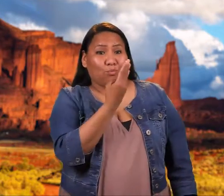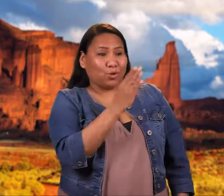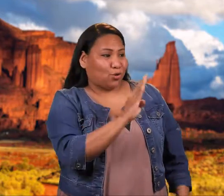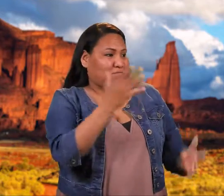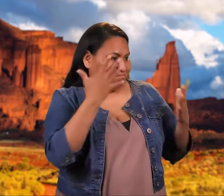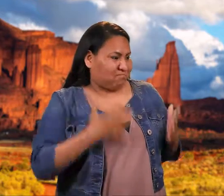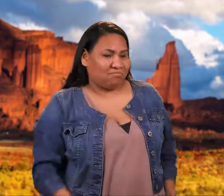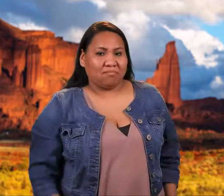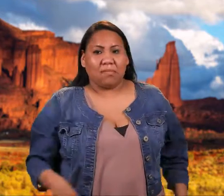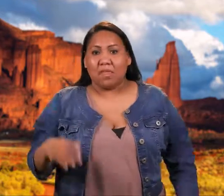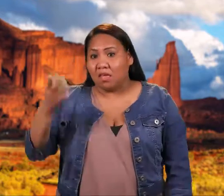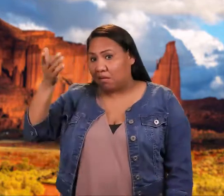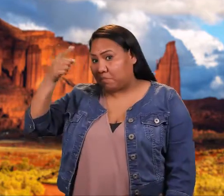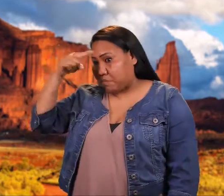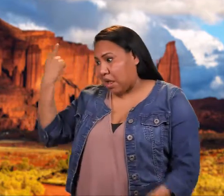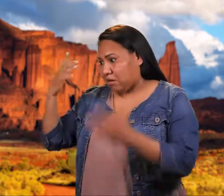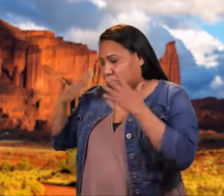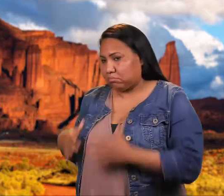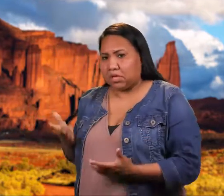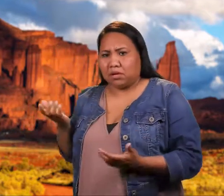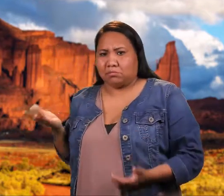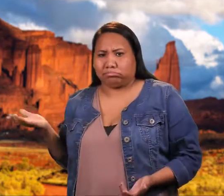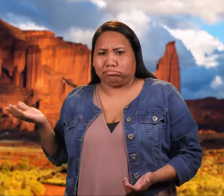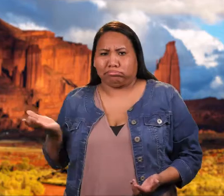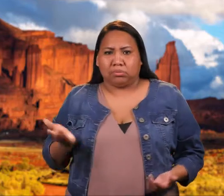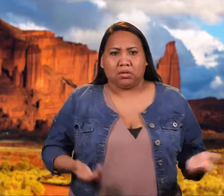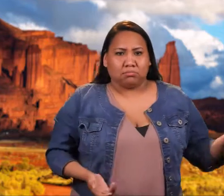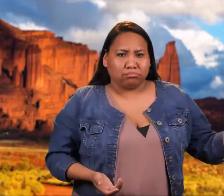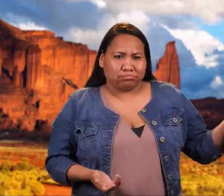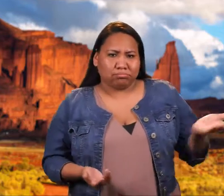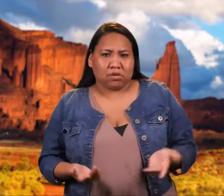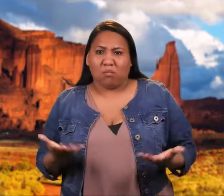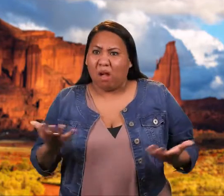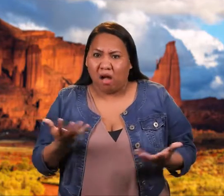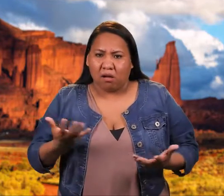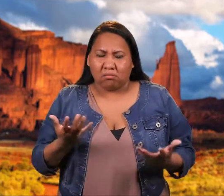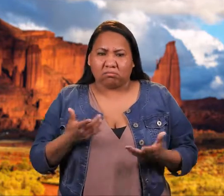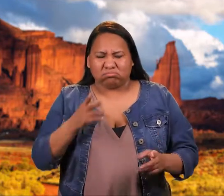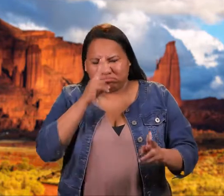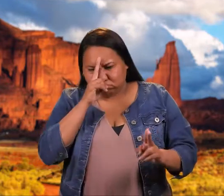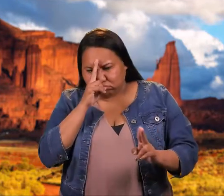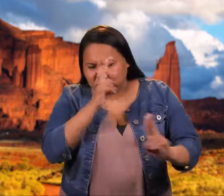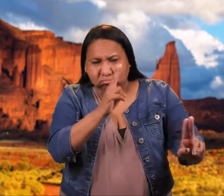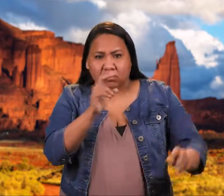appeared. Blue body and black body each carried a sacred buckskin.